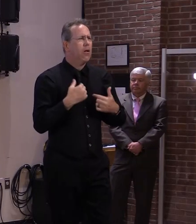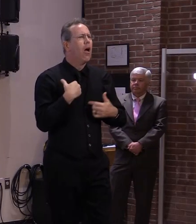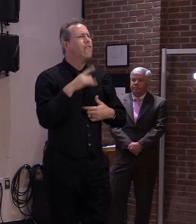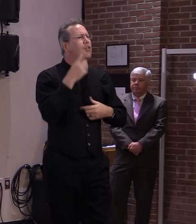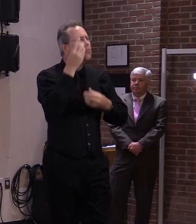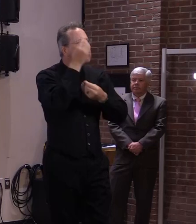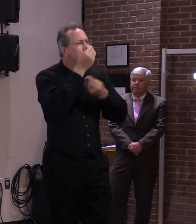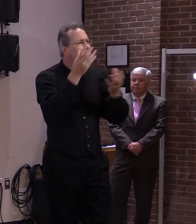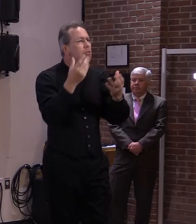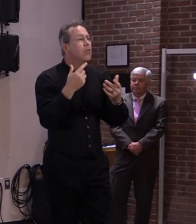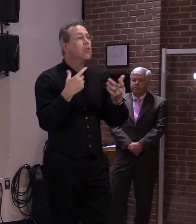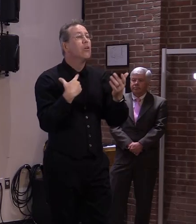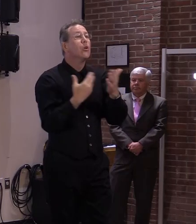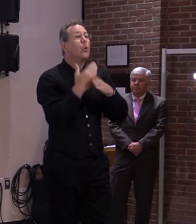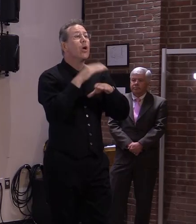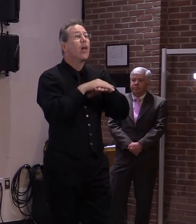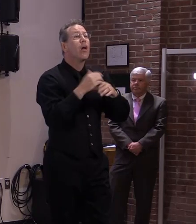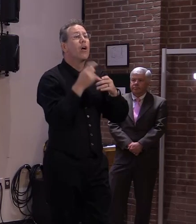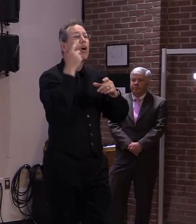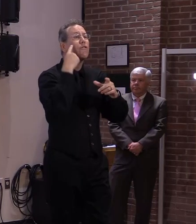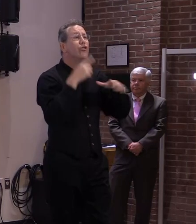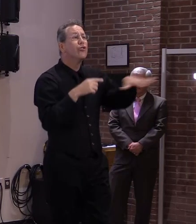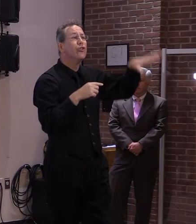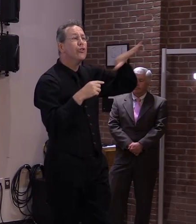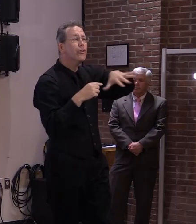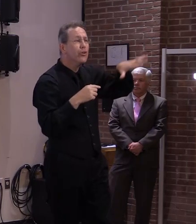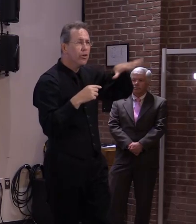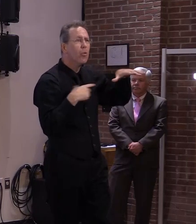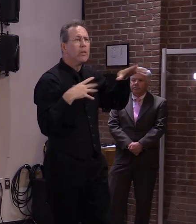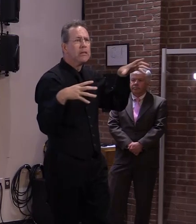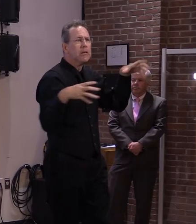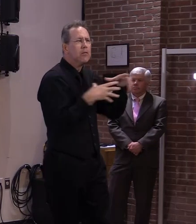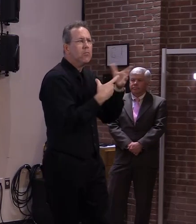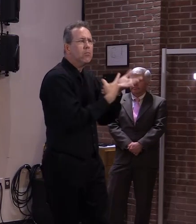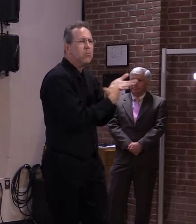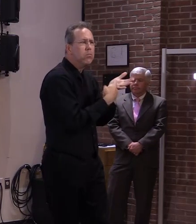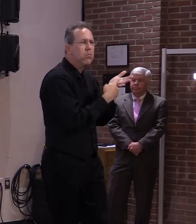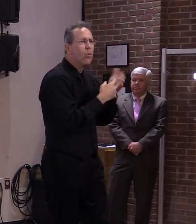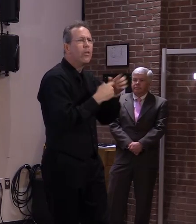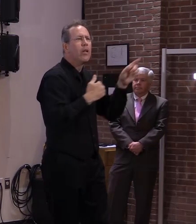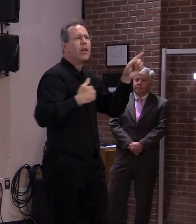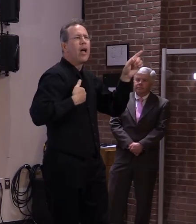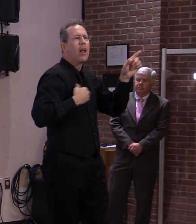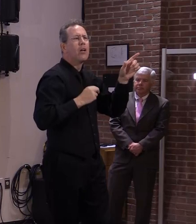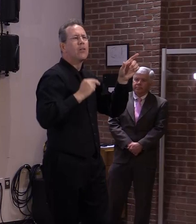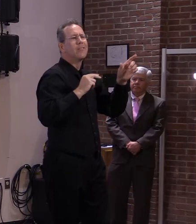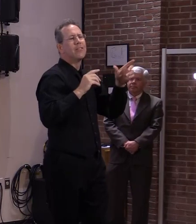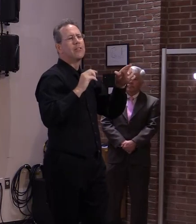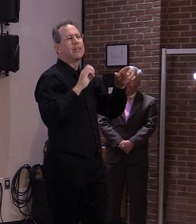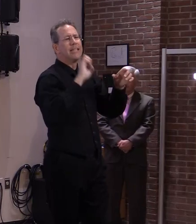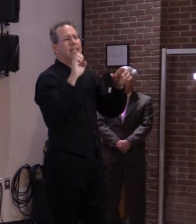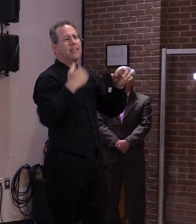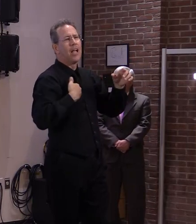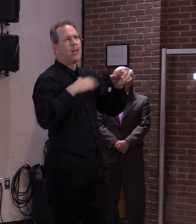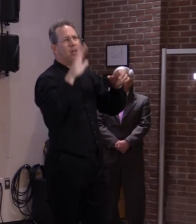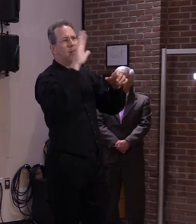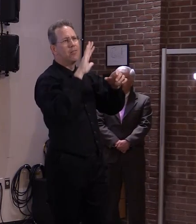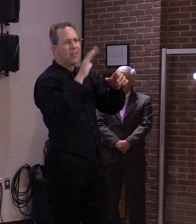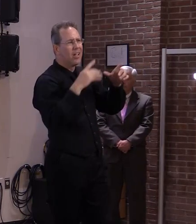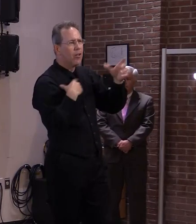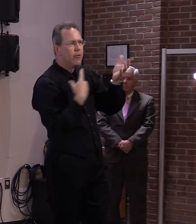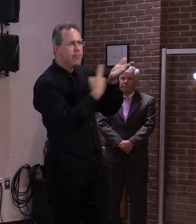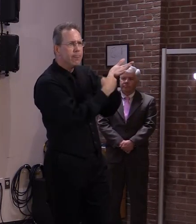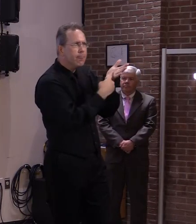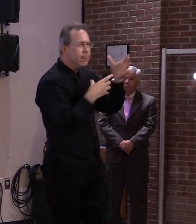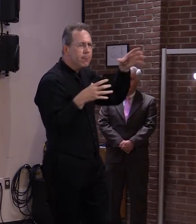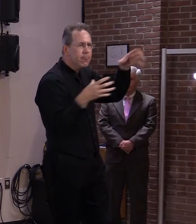Eastern premiers meeting. And we talked about this issue and and tried to advocate. But but again,